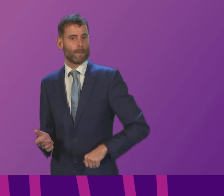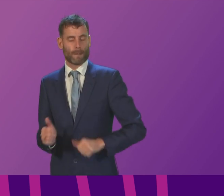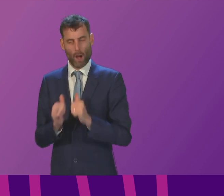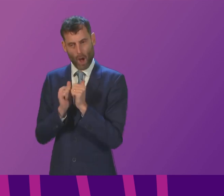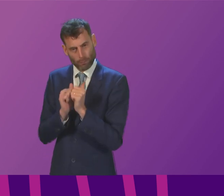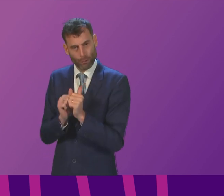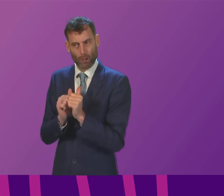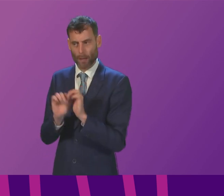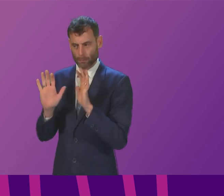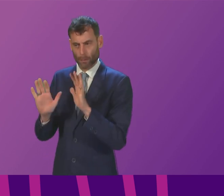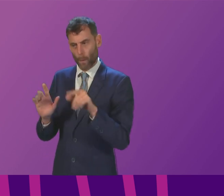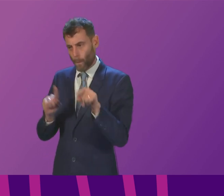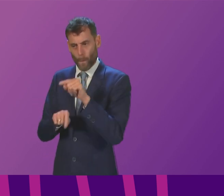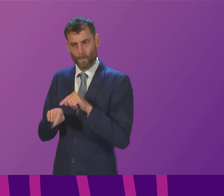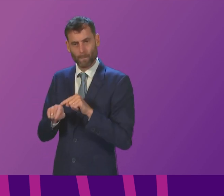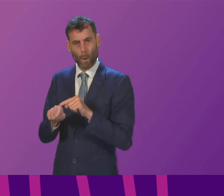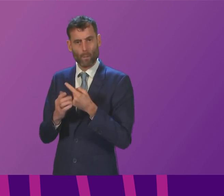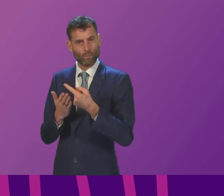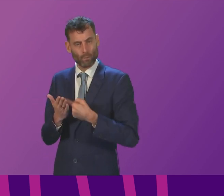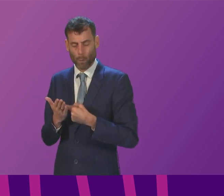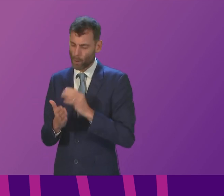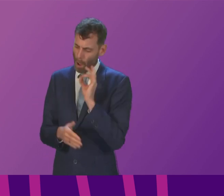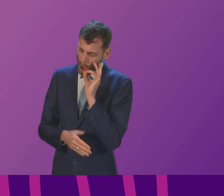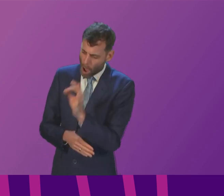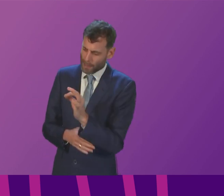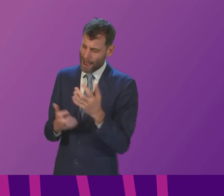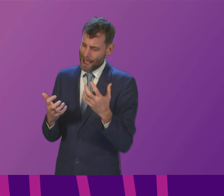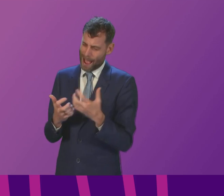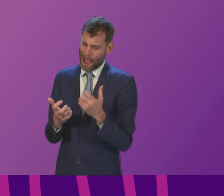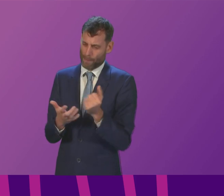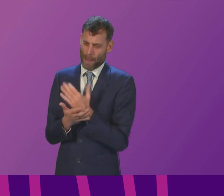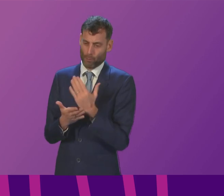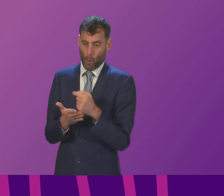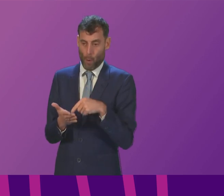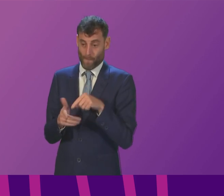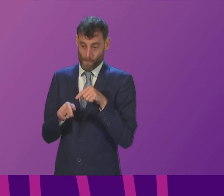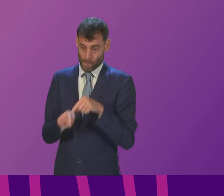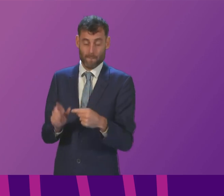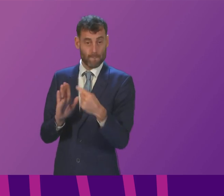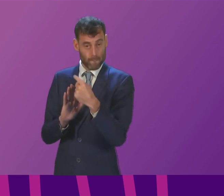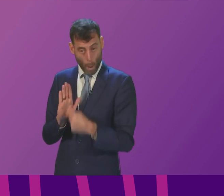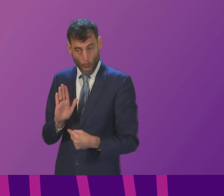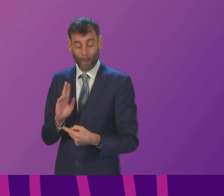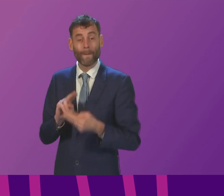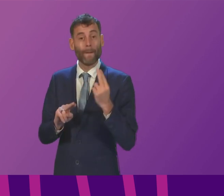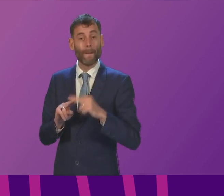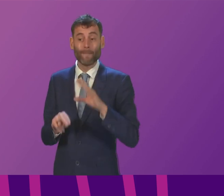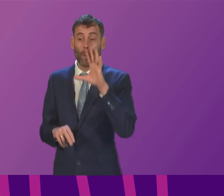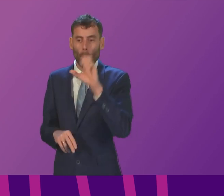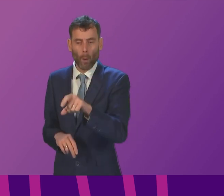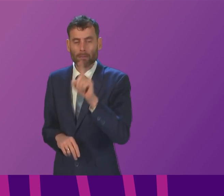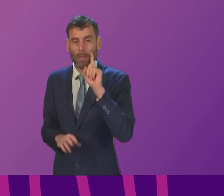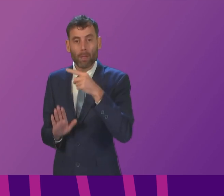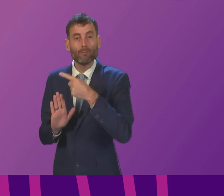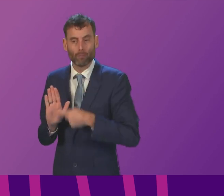impact of these regulations will be monitored and what the maximum penalties are for breaching these regulations First Minister